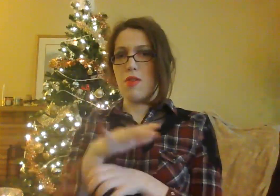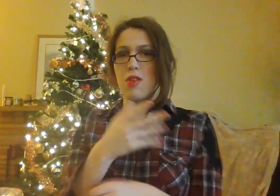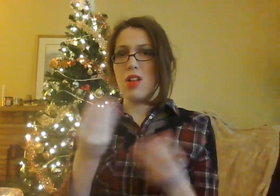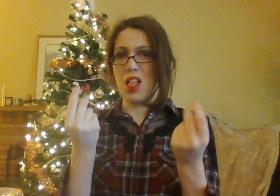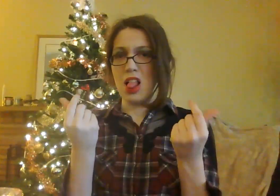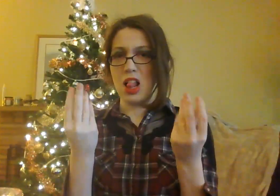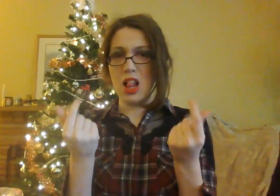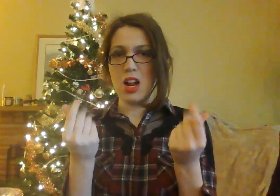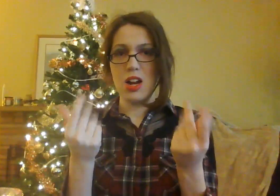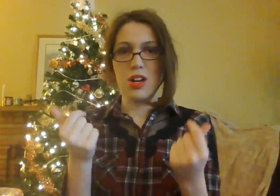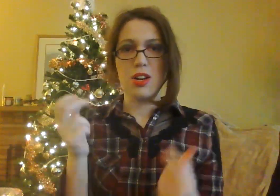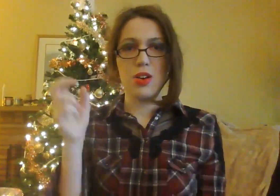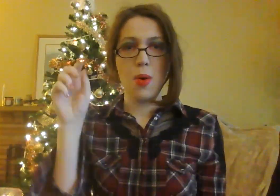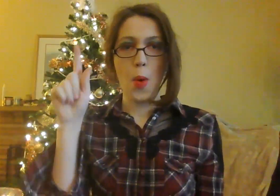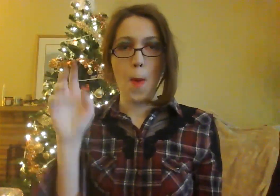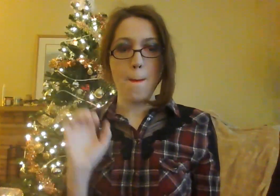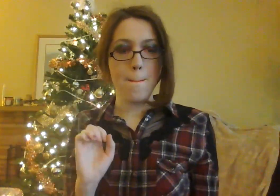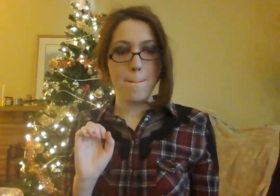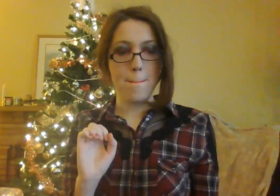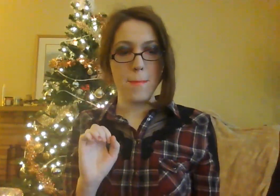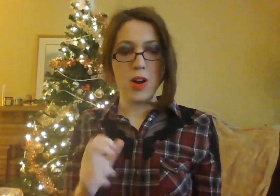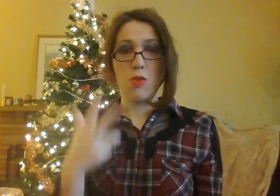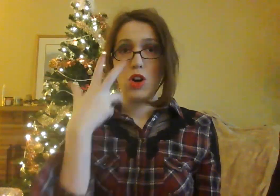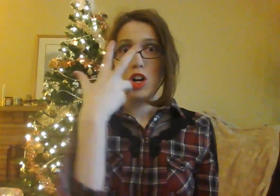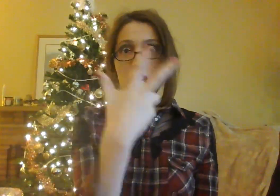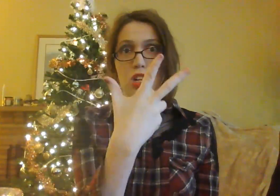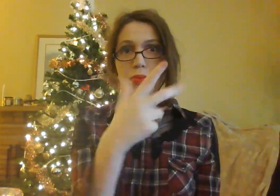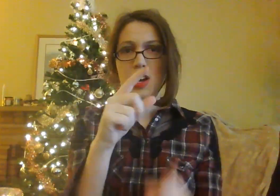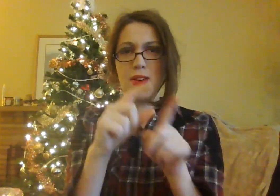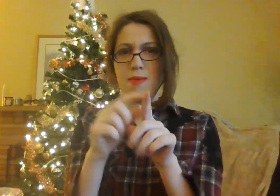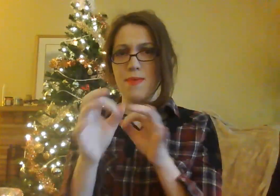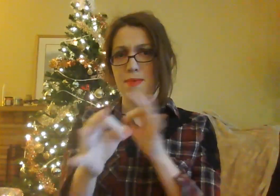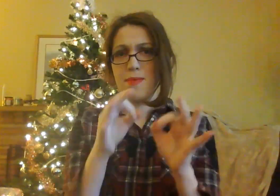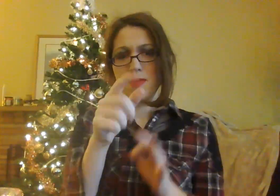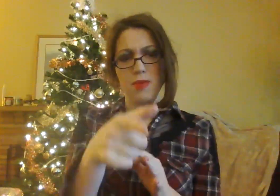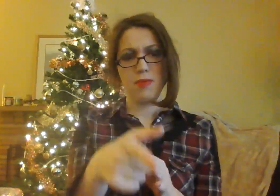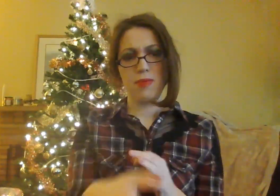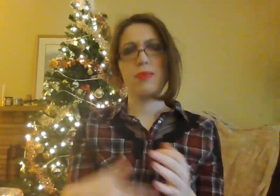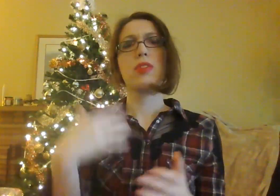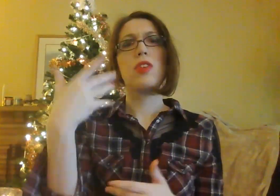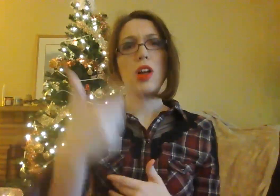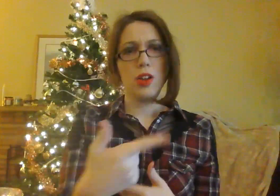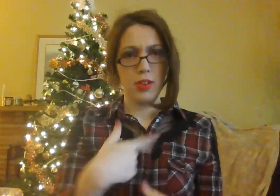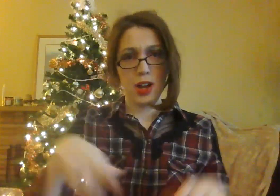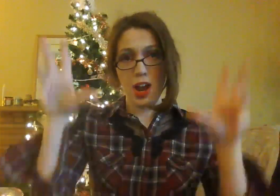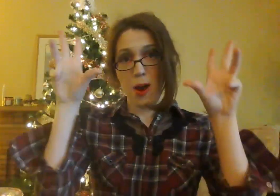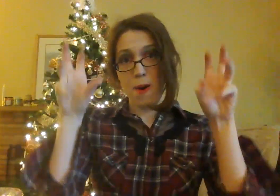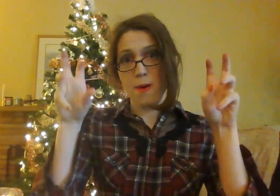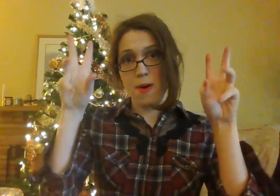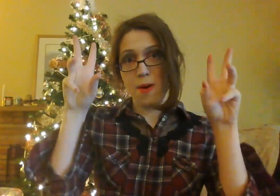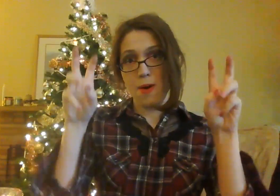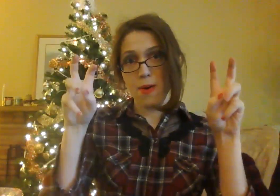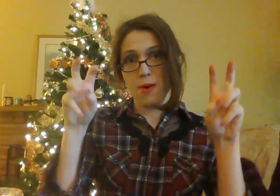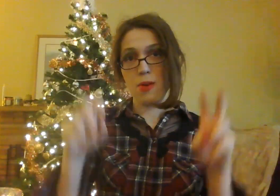Grinch. The three words that best describe you are as follows, and I quote,